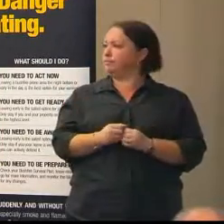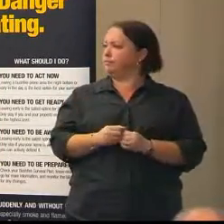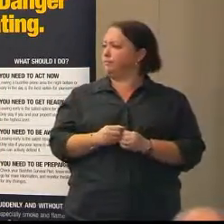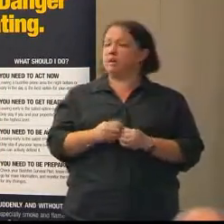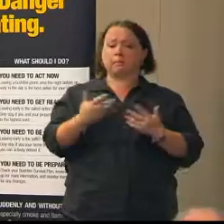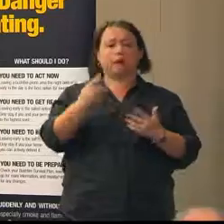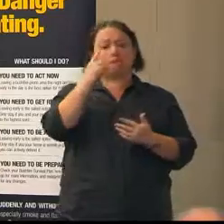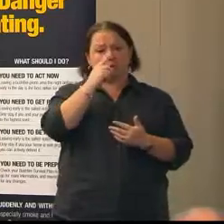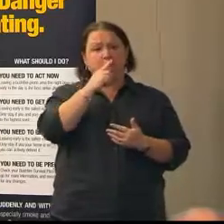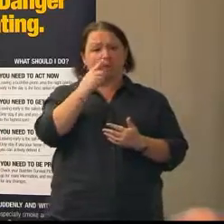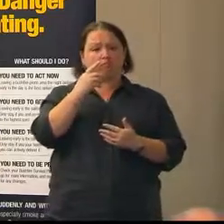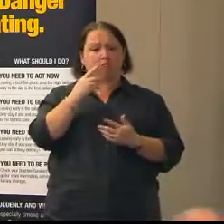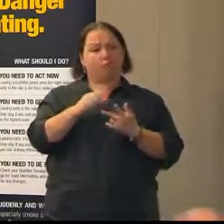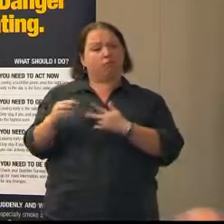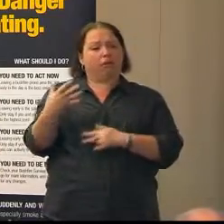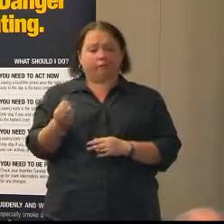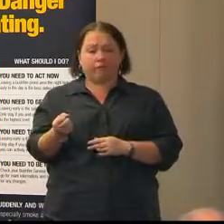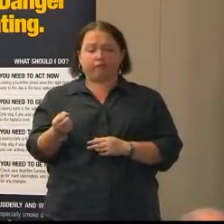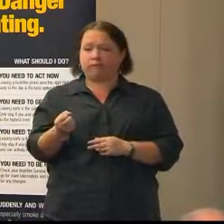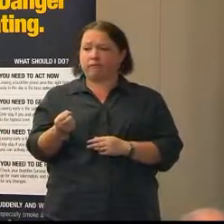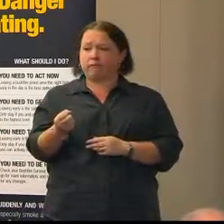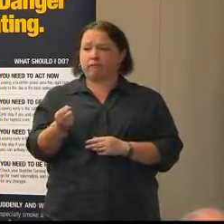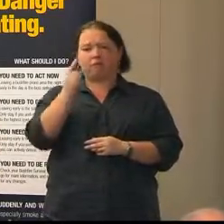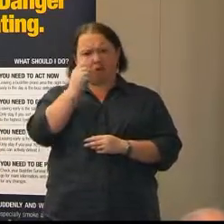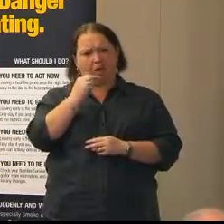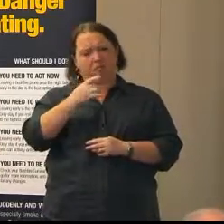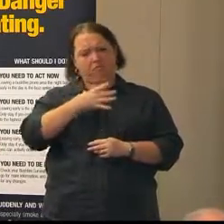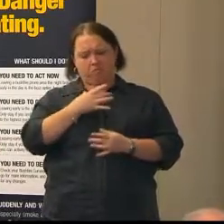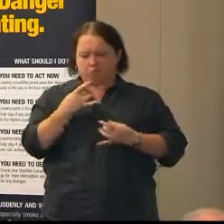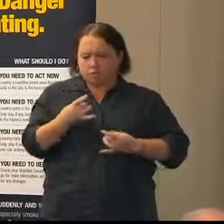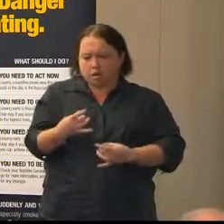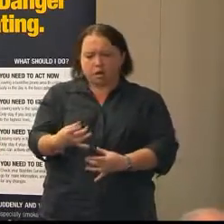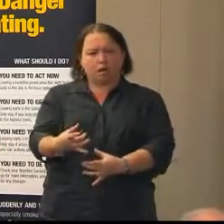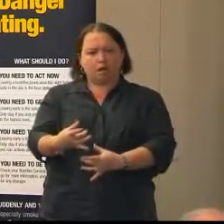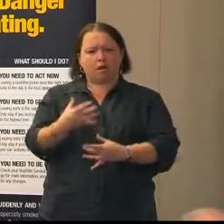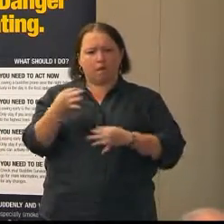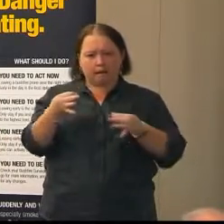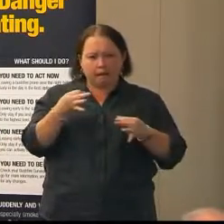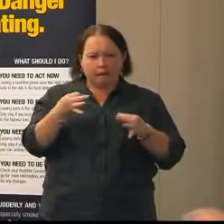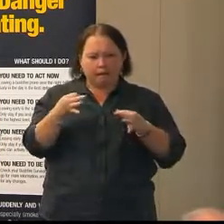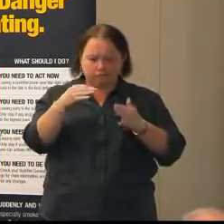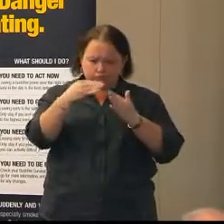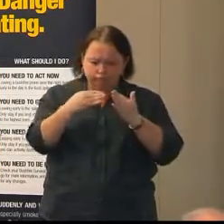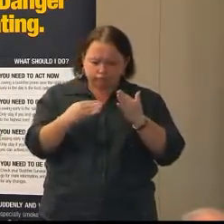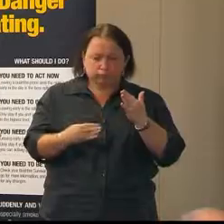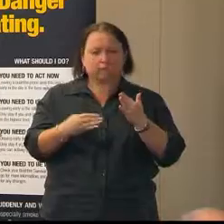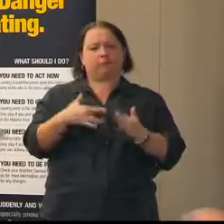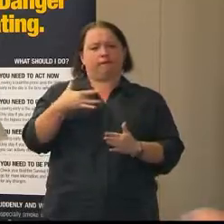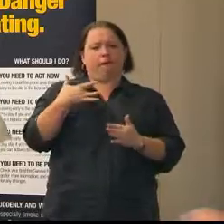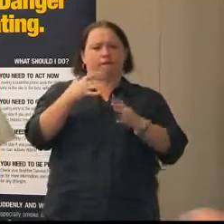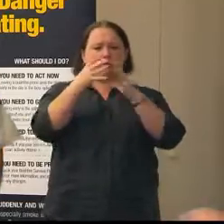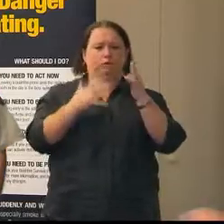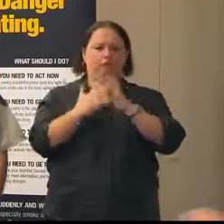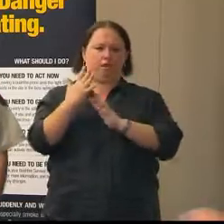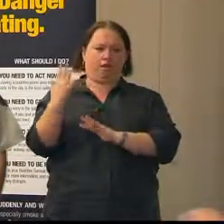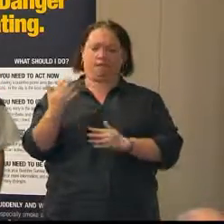do have options and can prepare themselves, have a plan and survive a bushfire.